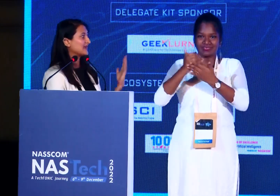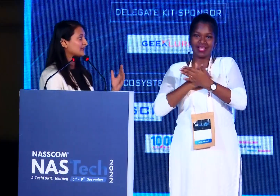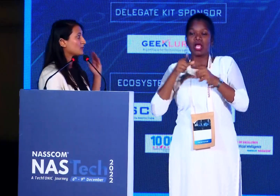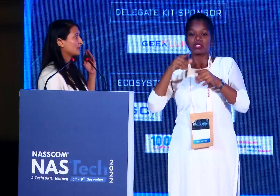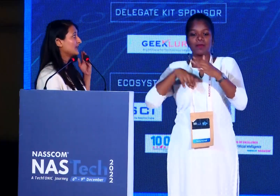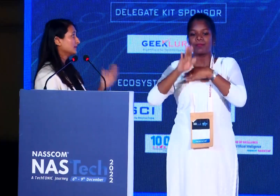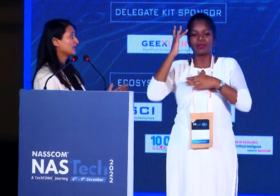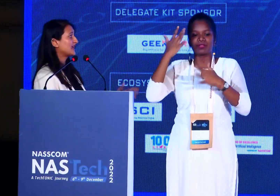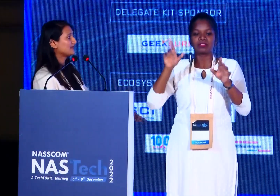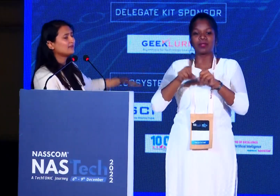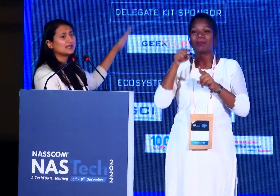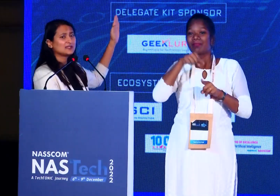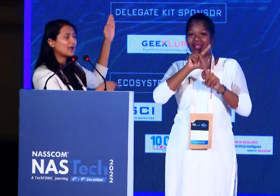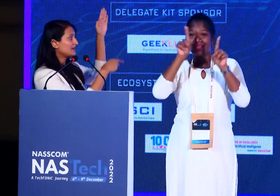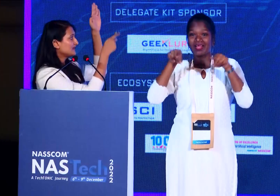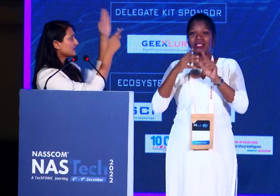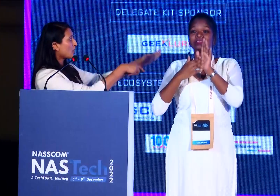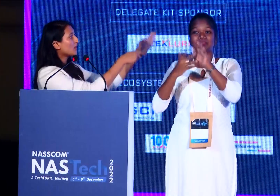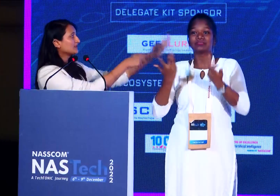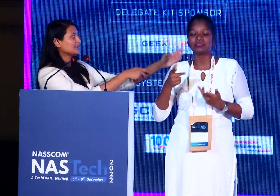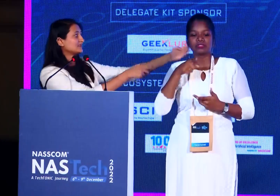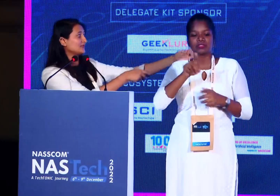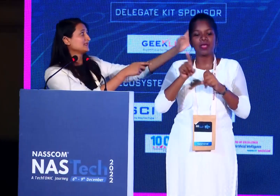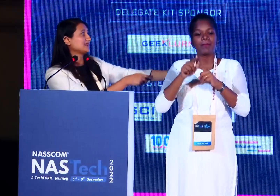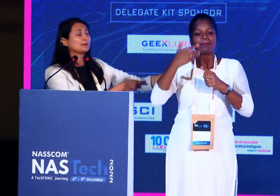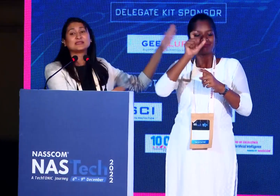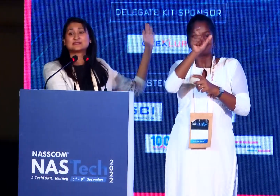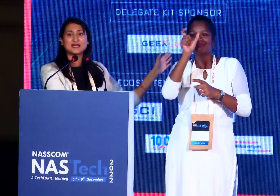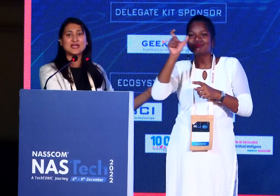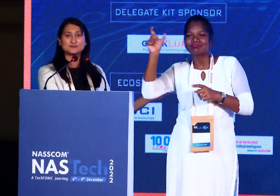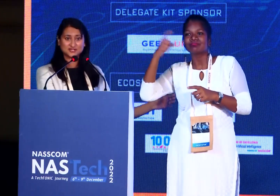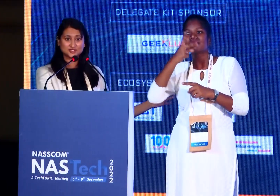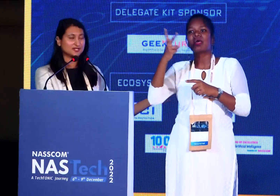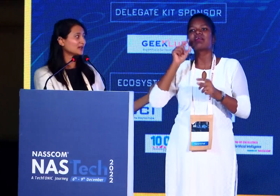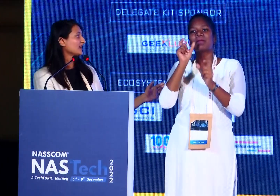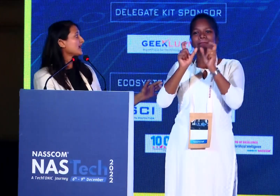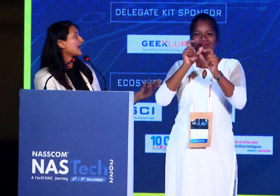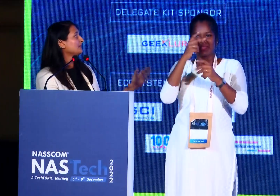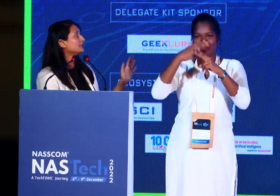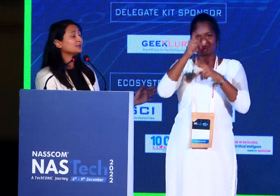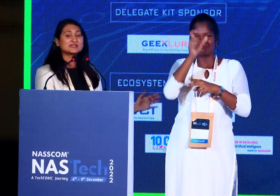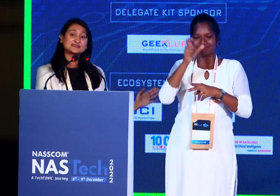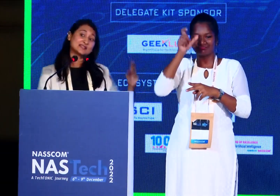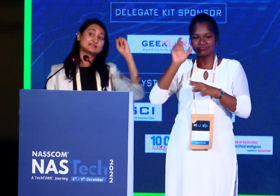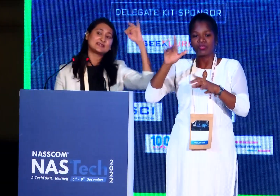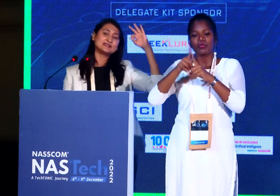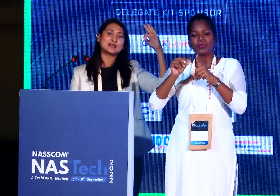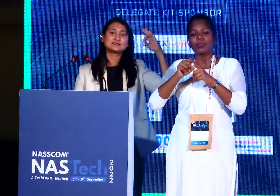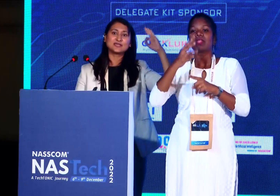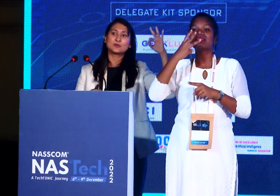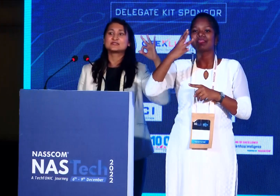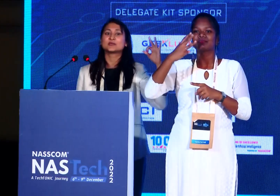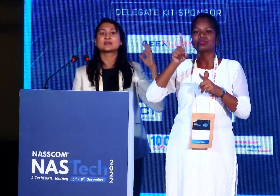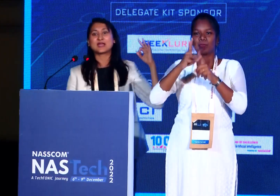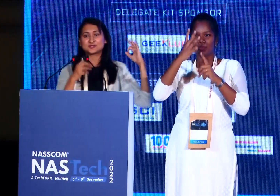what exactly what we are looking at and we can address all these different segments that I have mentioned here. And to do this, there are three